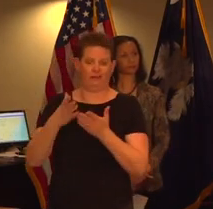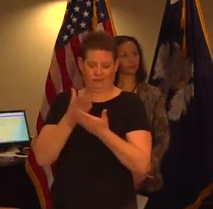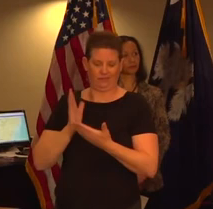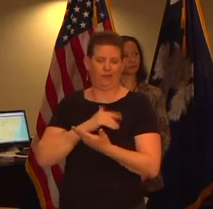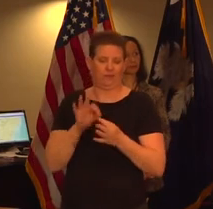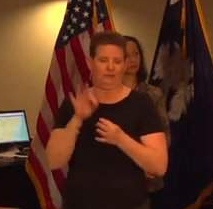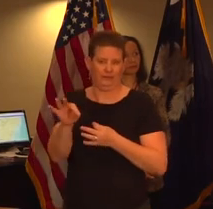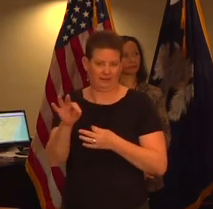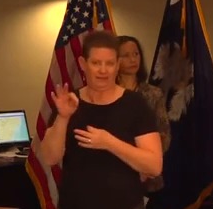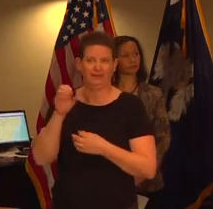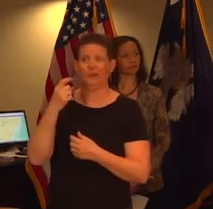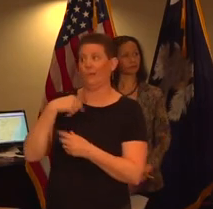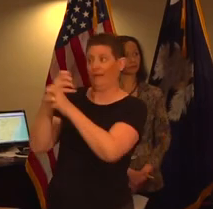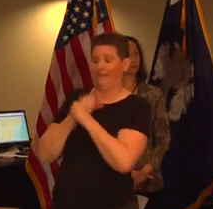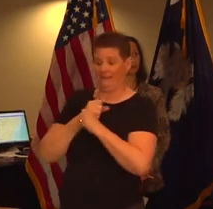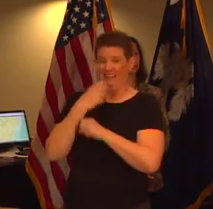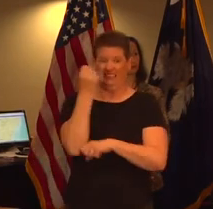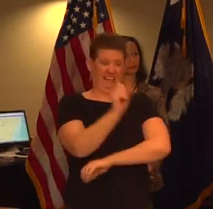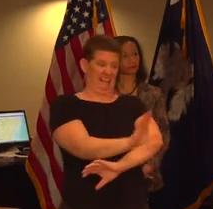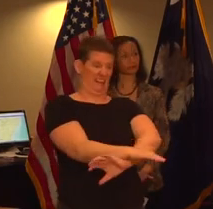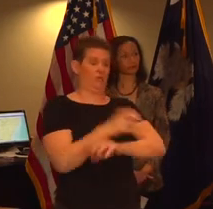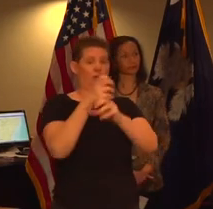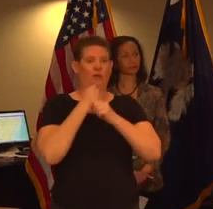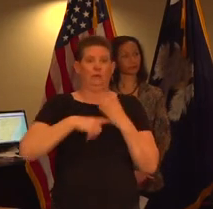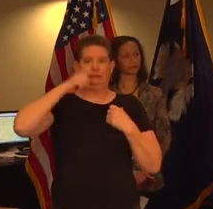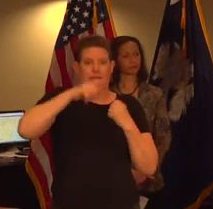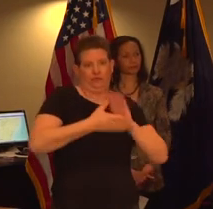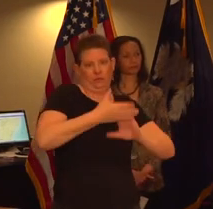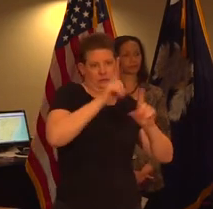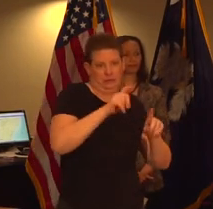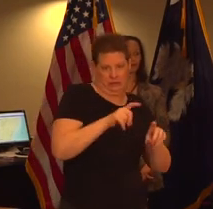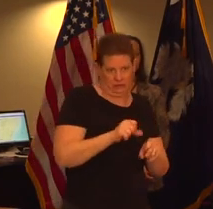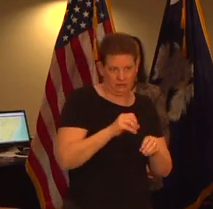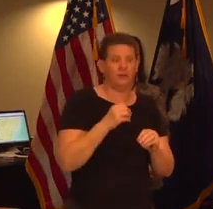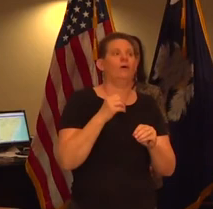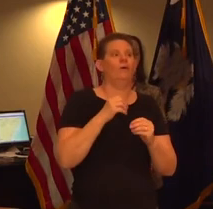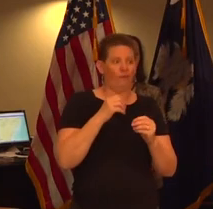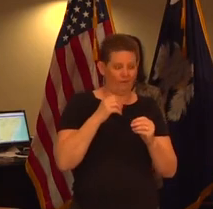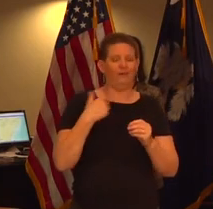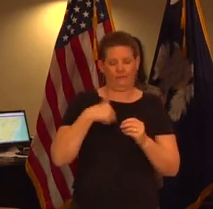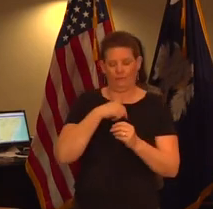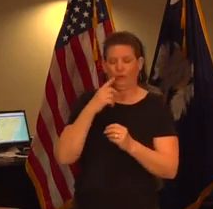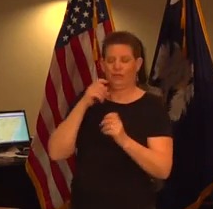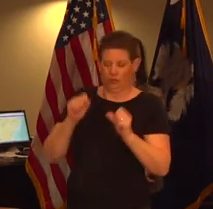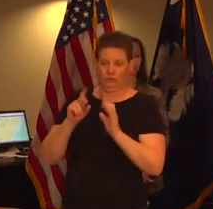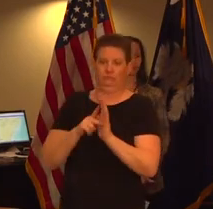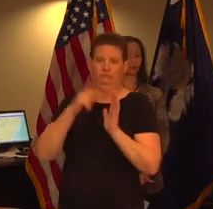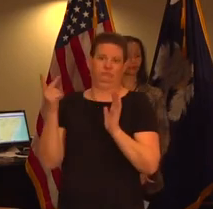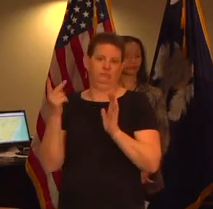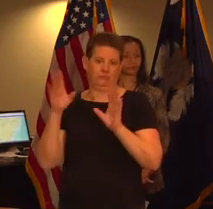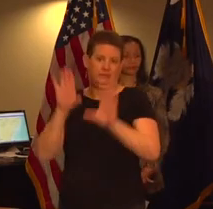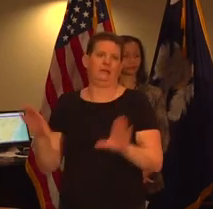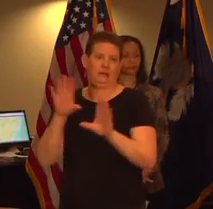got a shipment in of the reagent late saturday afternoon so we were able to batch and run both groups